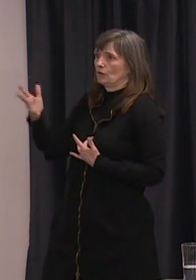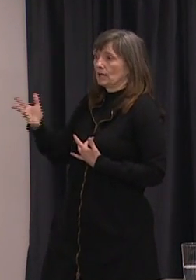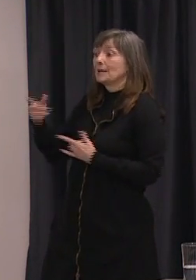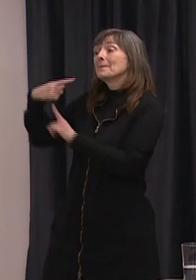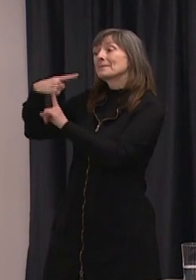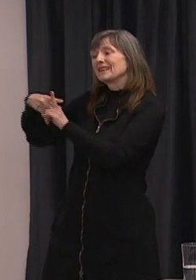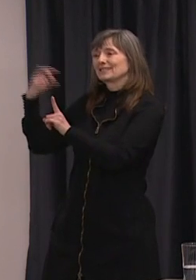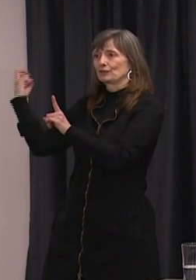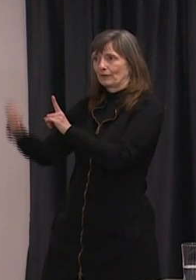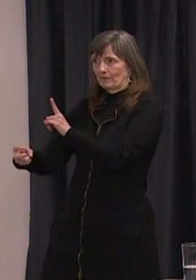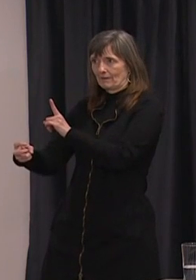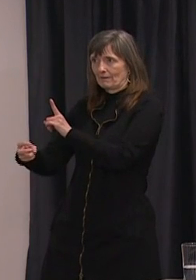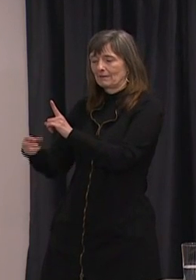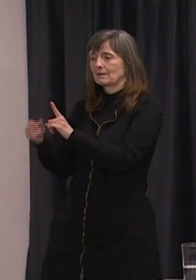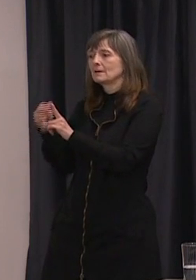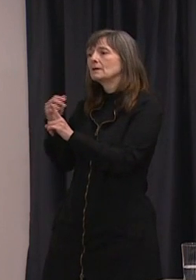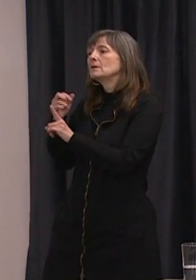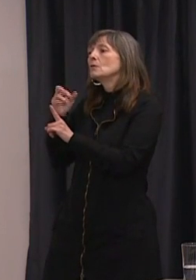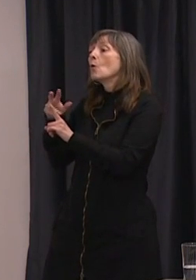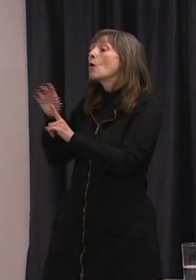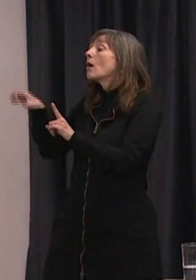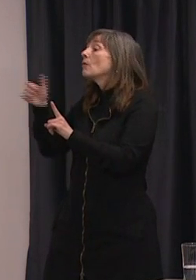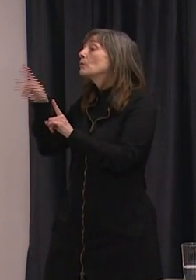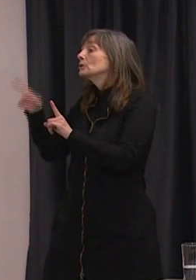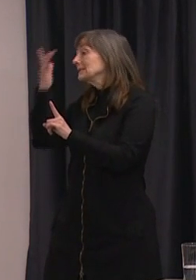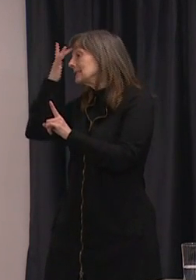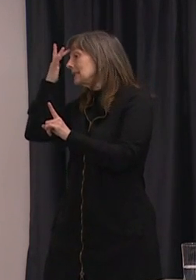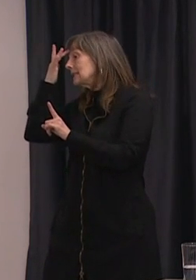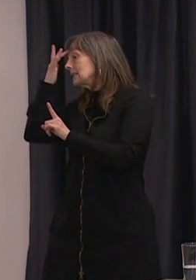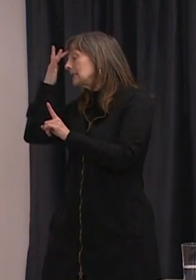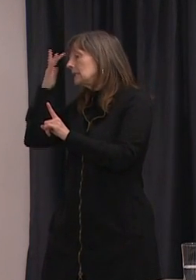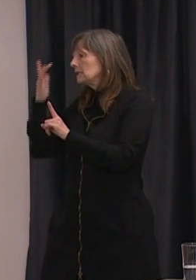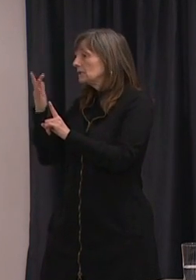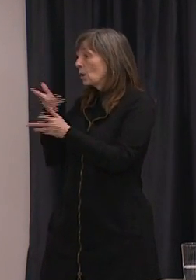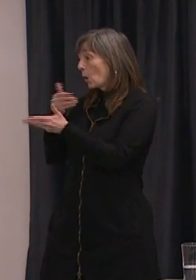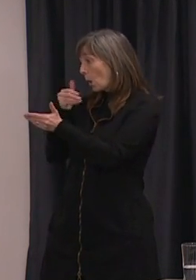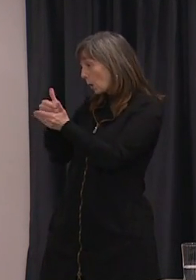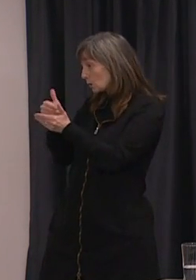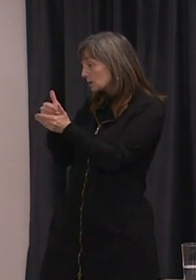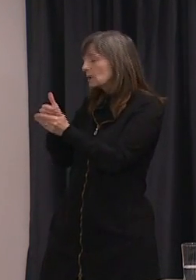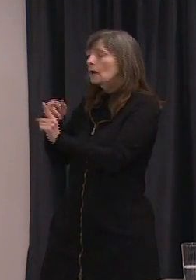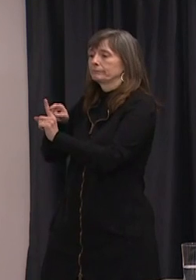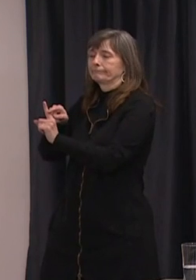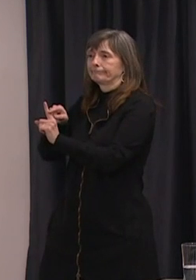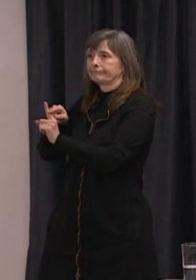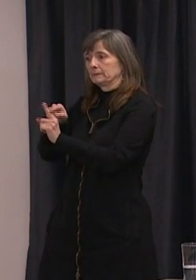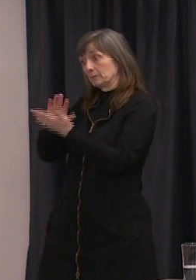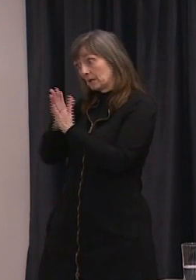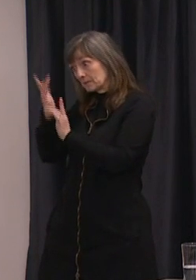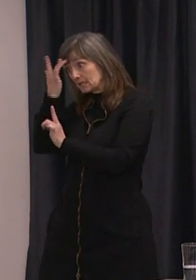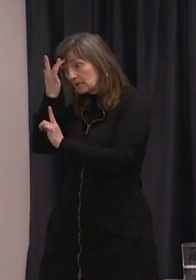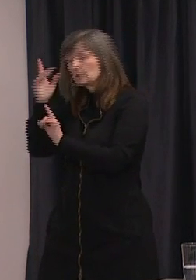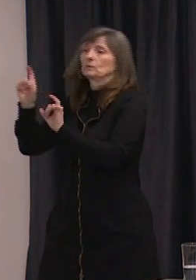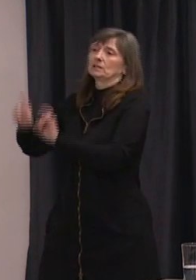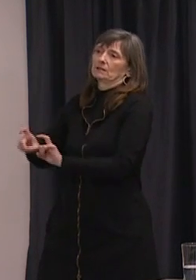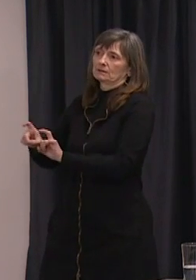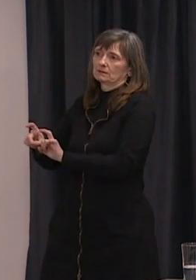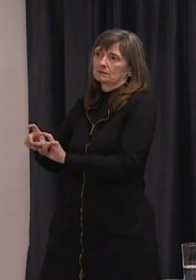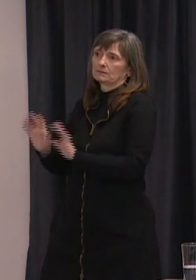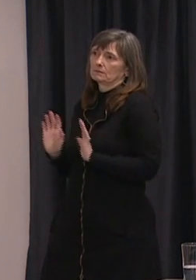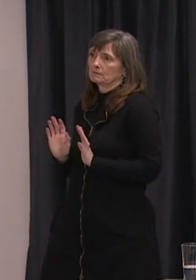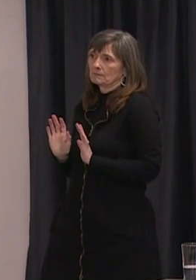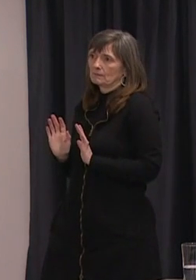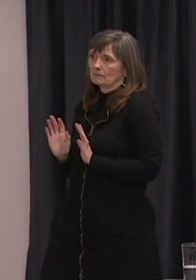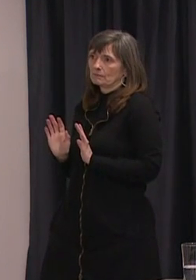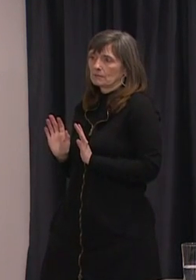history, whether it be travel or exposure to a known case. So that's where we're leaving at this point because we want to make sure we're getting